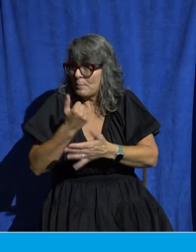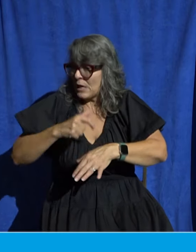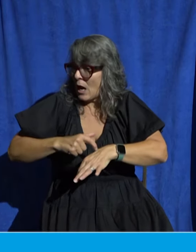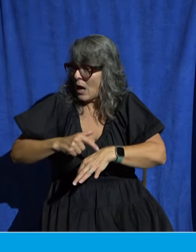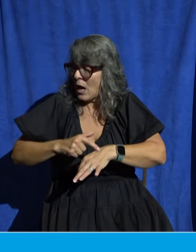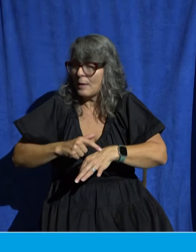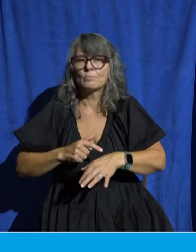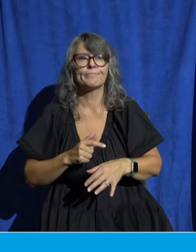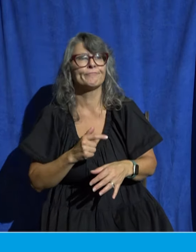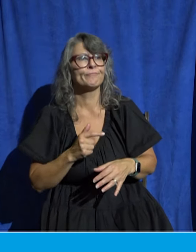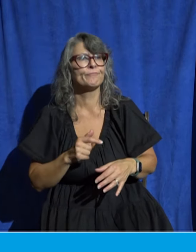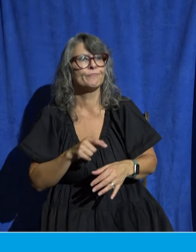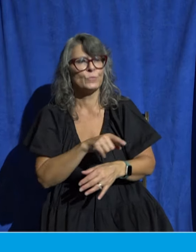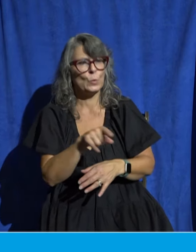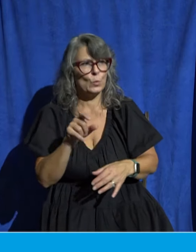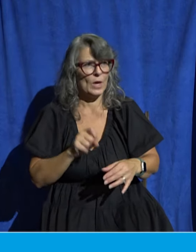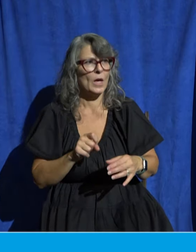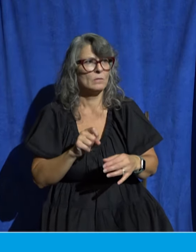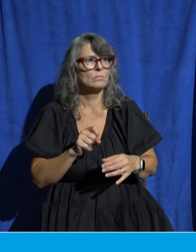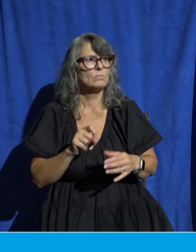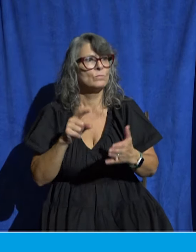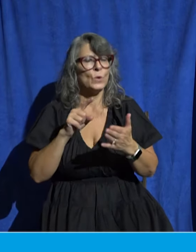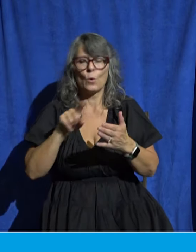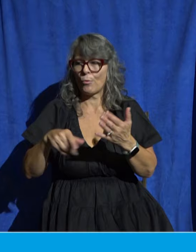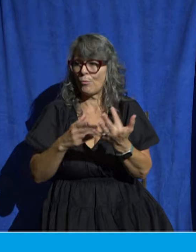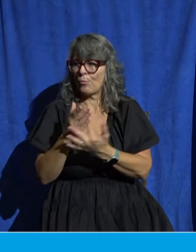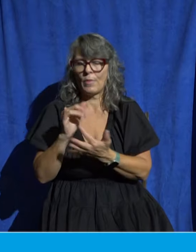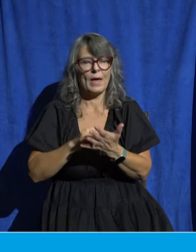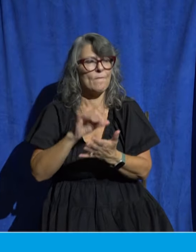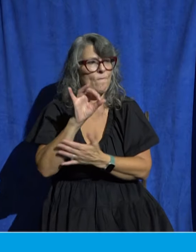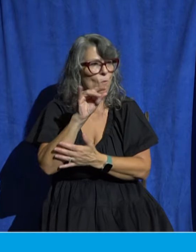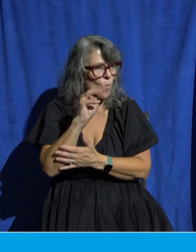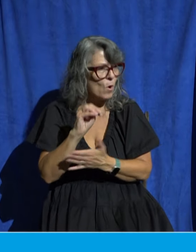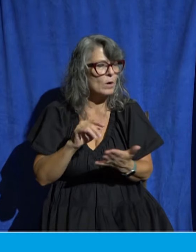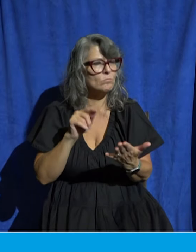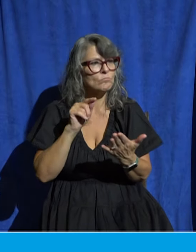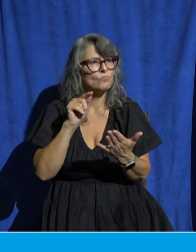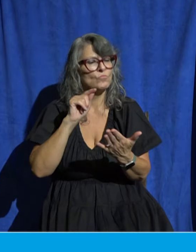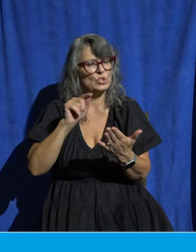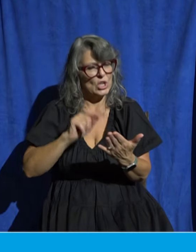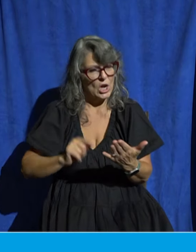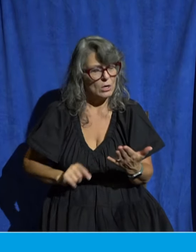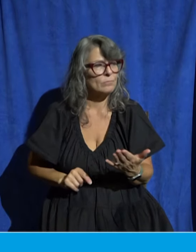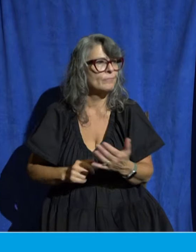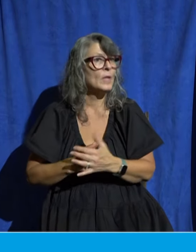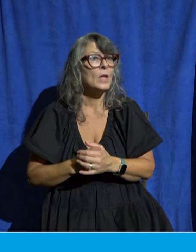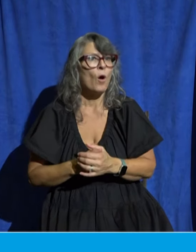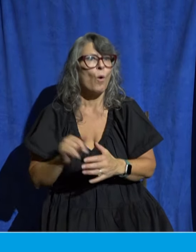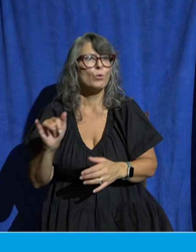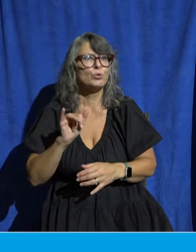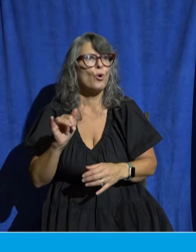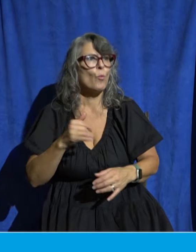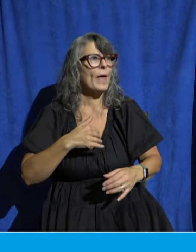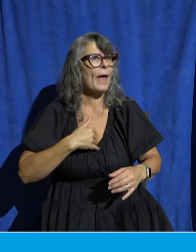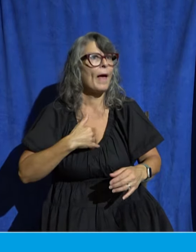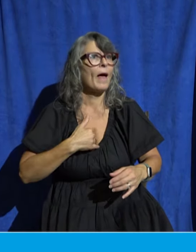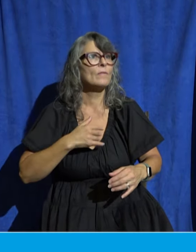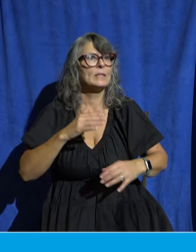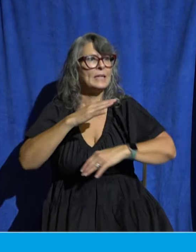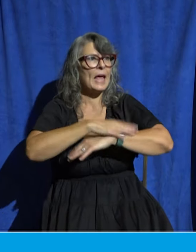page even if you're already serving if you haven't at all the communion tables around the room you'll see a printout of those ways to serve within our church family and I just want to